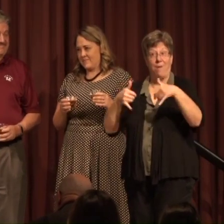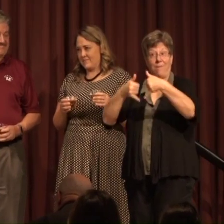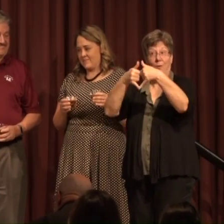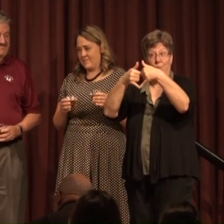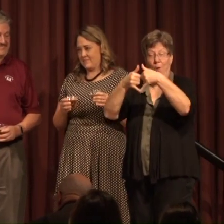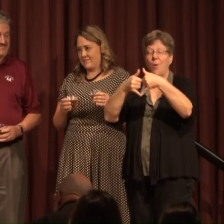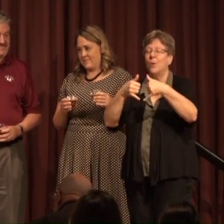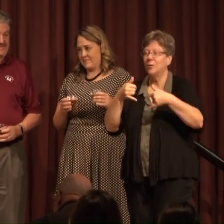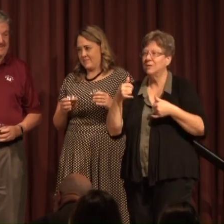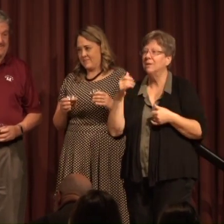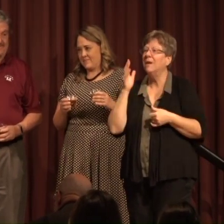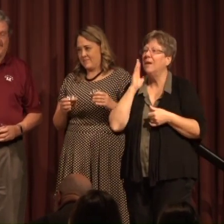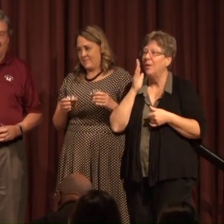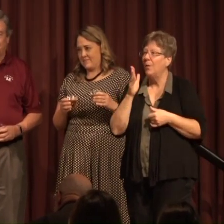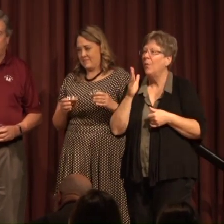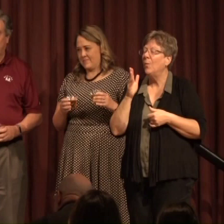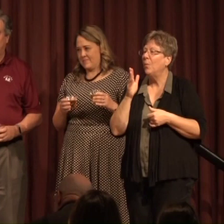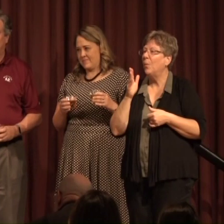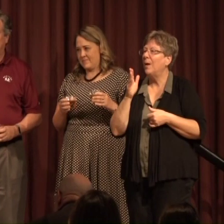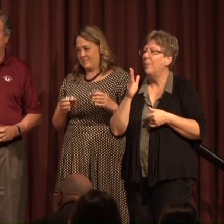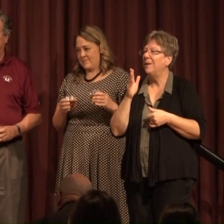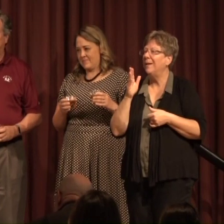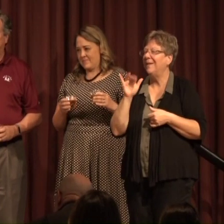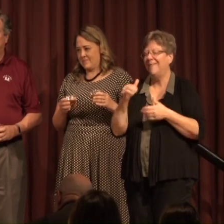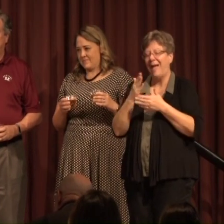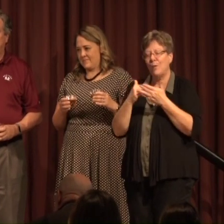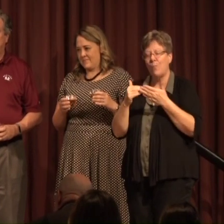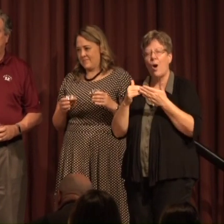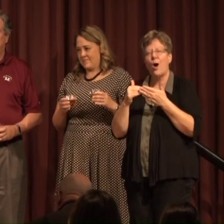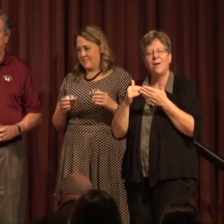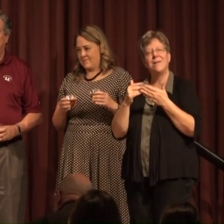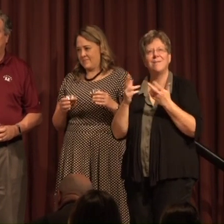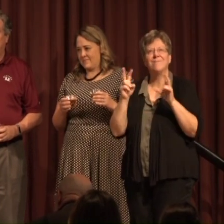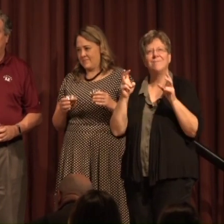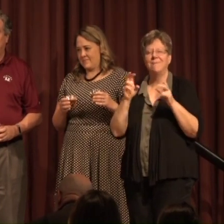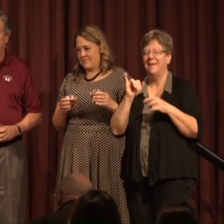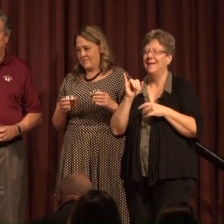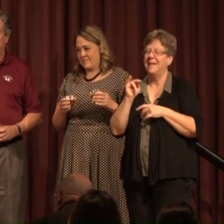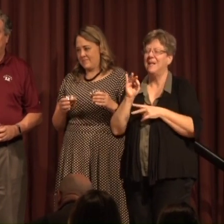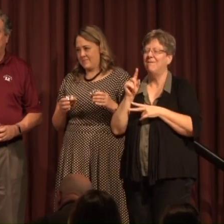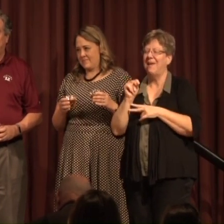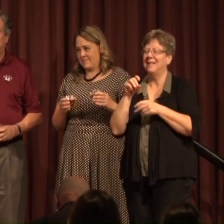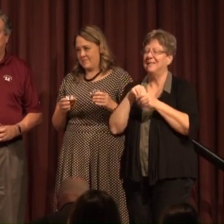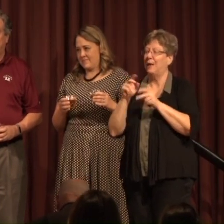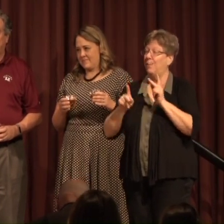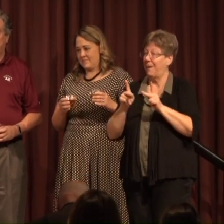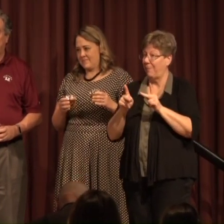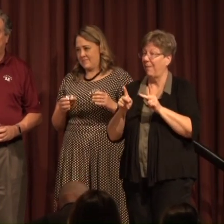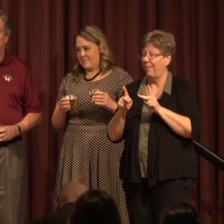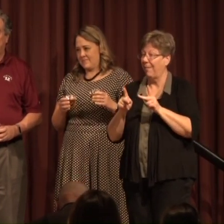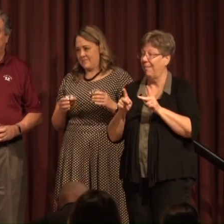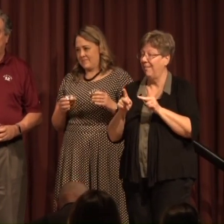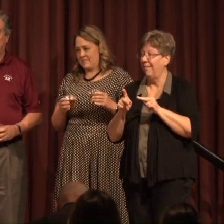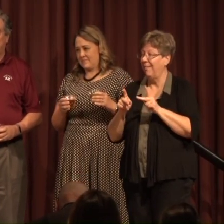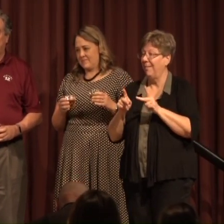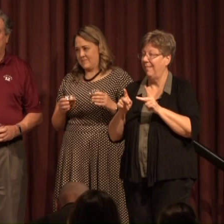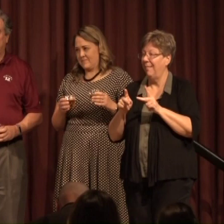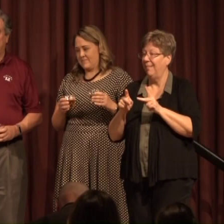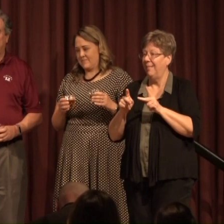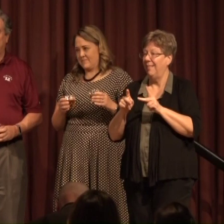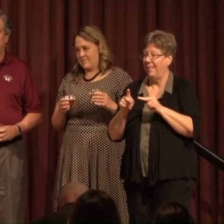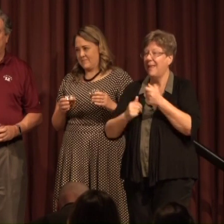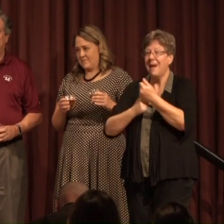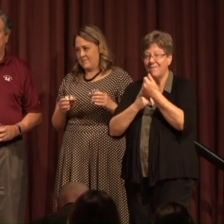Will be That part of invest in people You strategic planners, you remember part of it was Invest